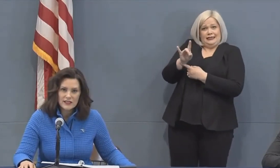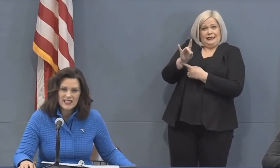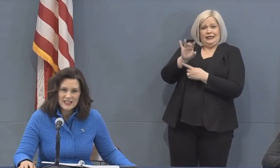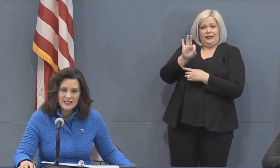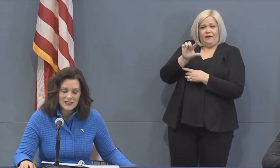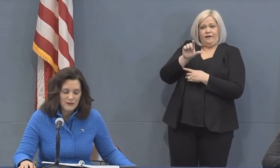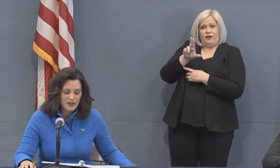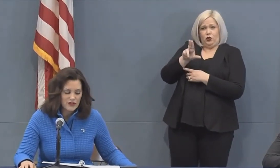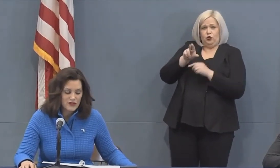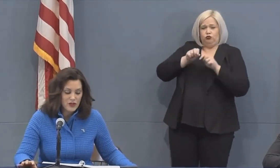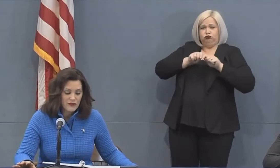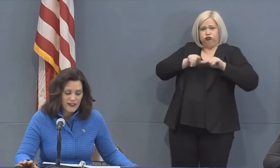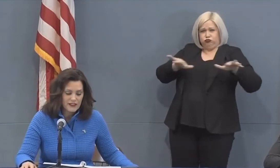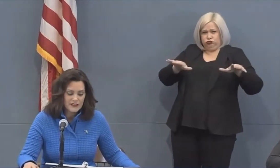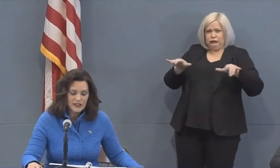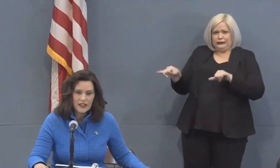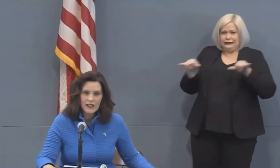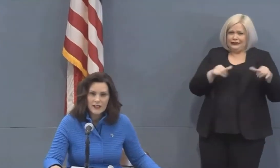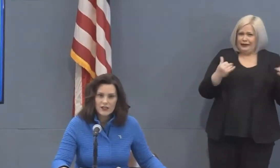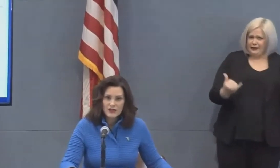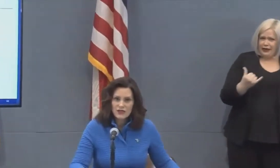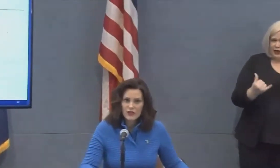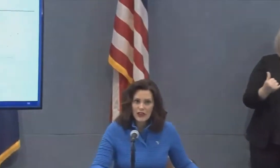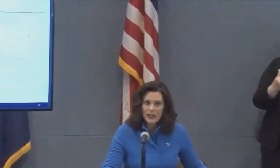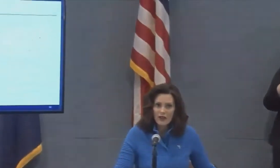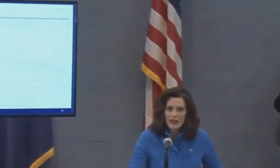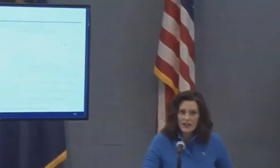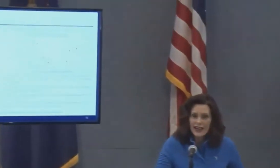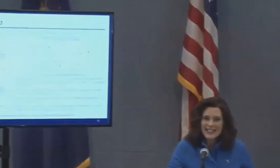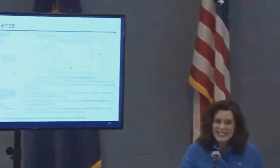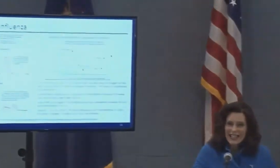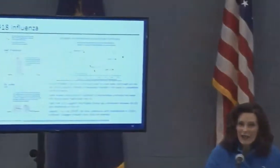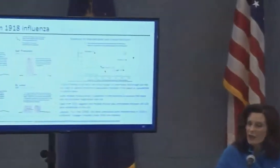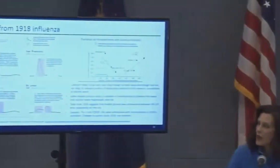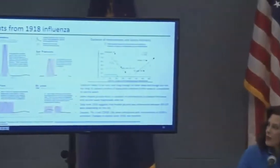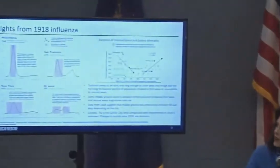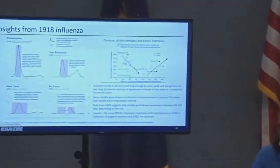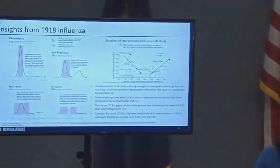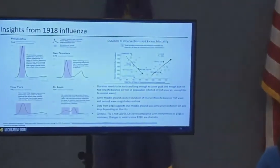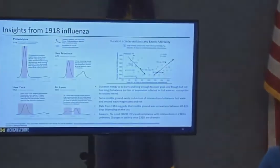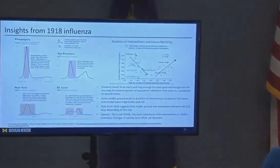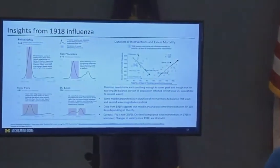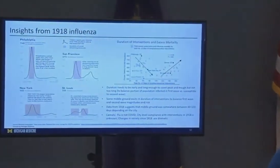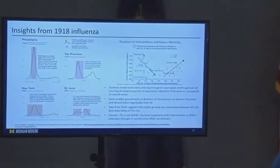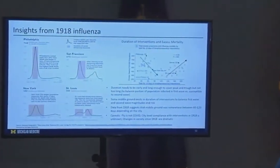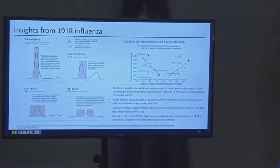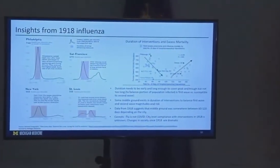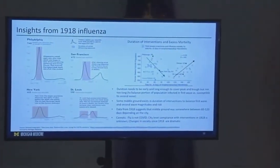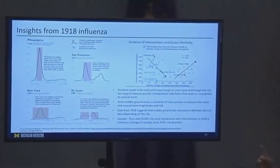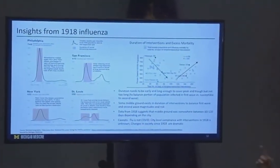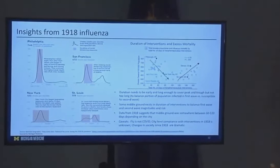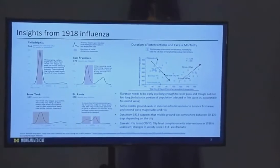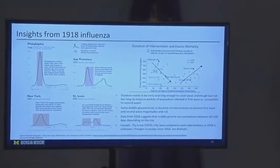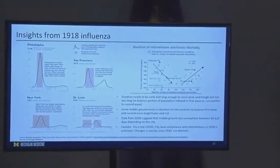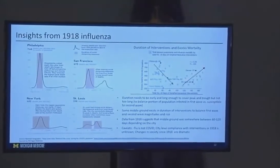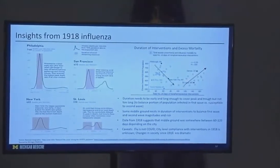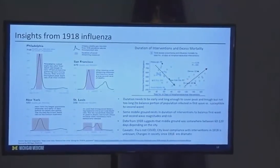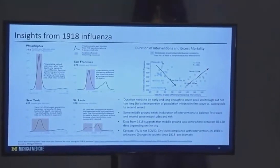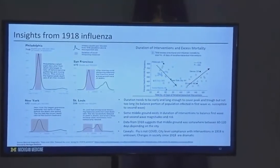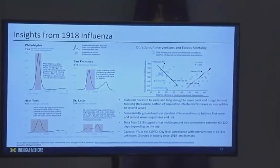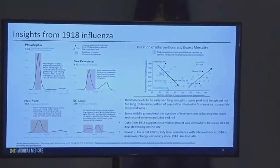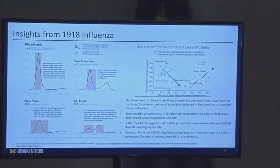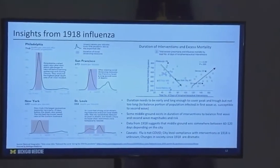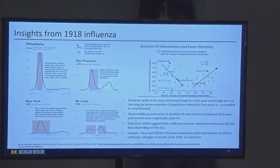distancing measures too fast, too soon, and created a second wave of pandemic. There's a